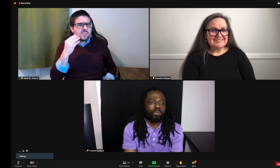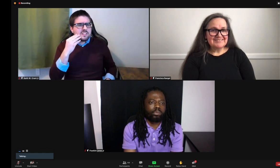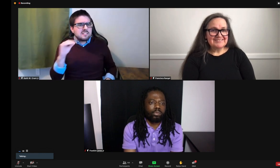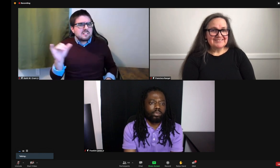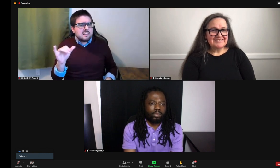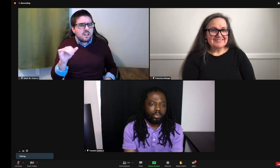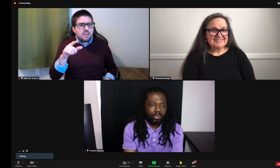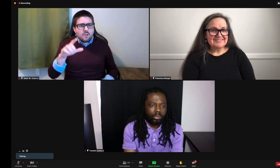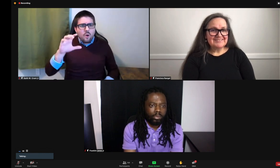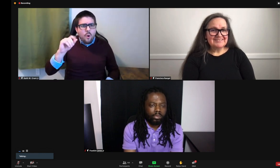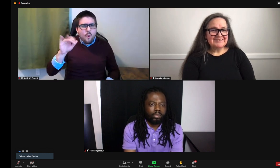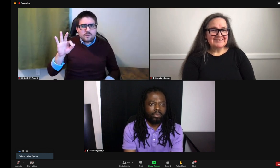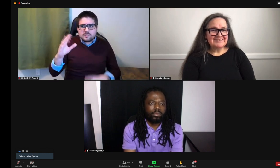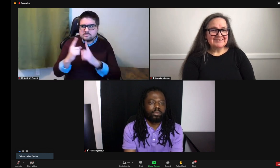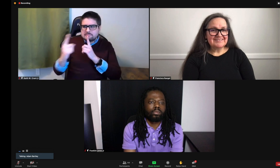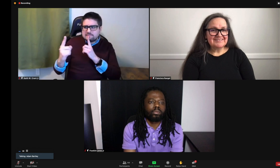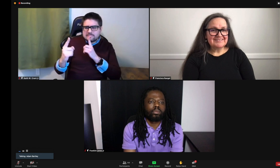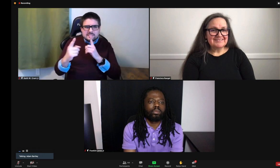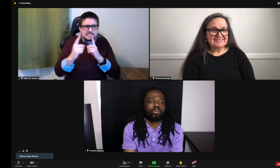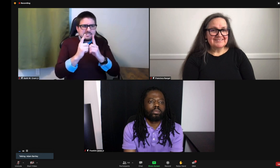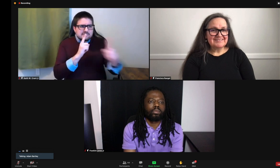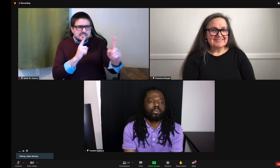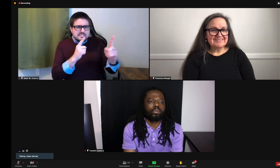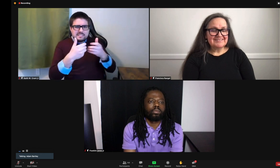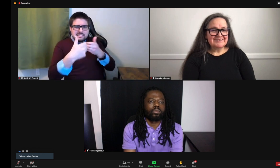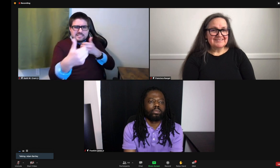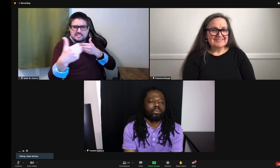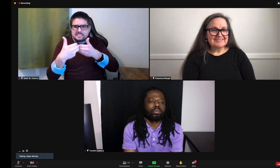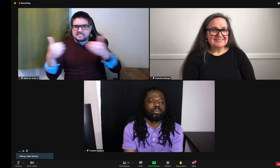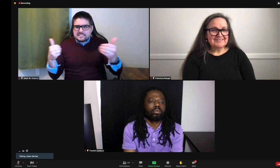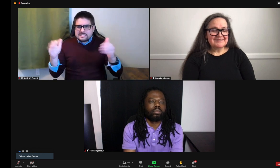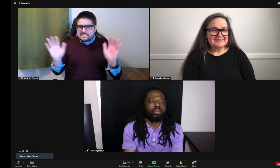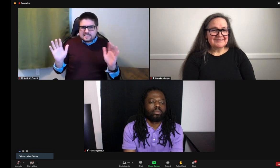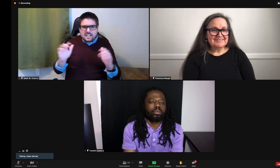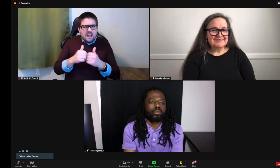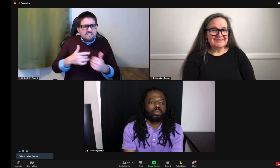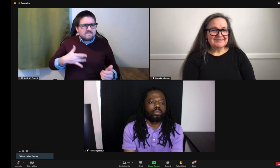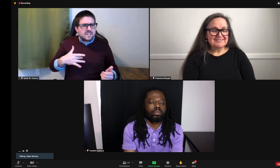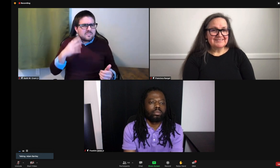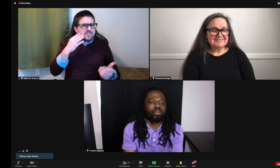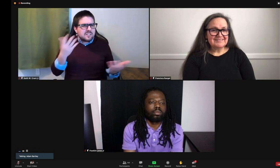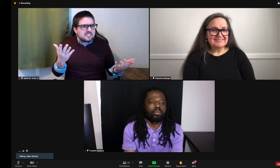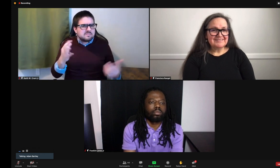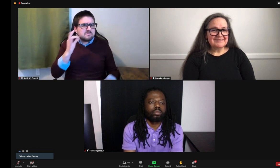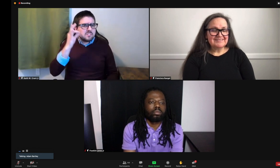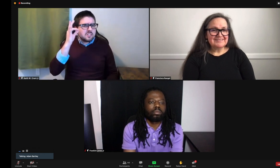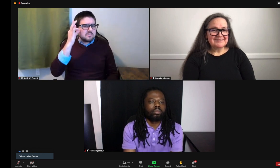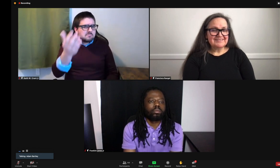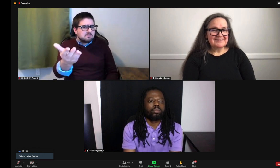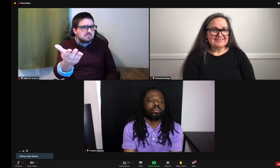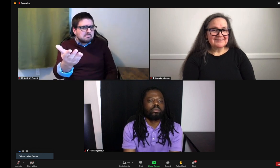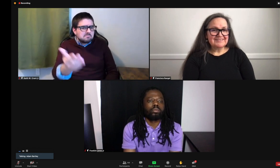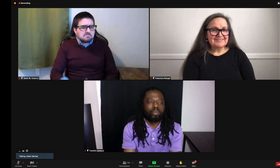What was the experience of being on-screen talent during an era of COVID with physical distancing like?